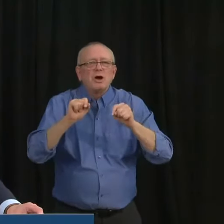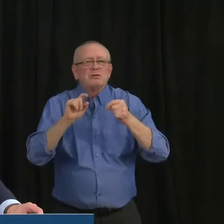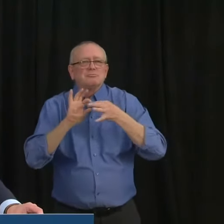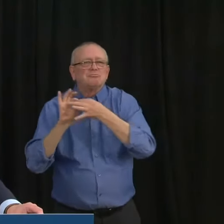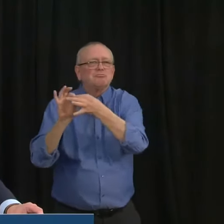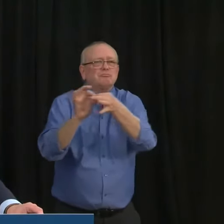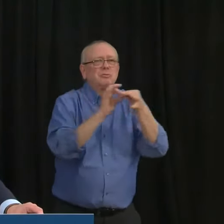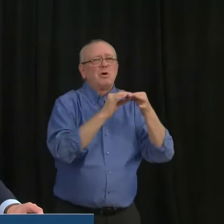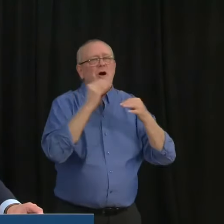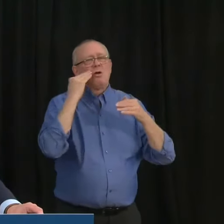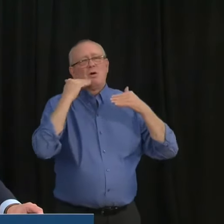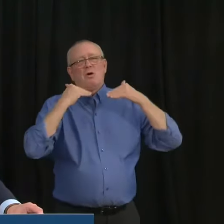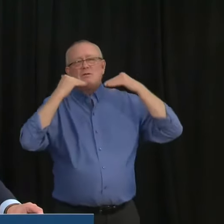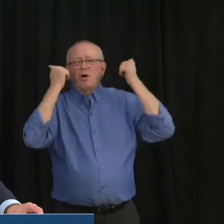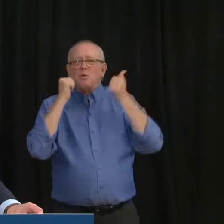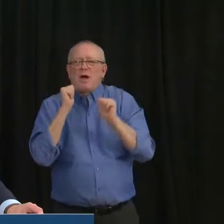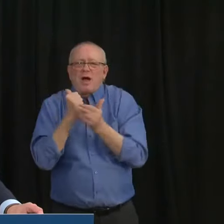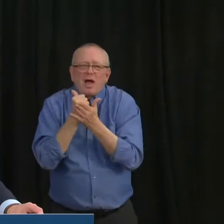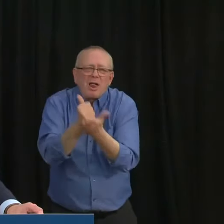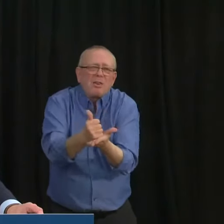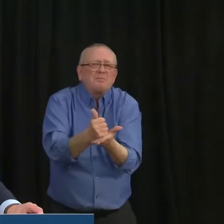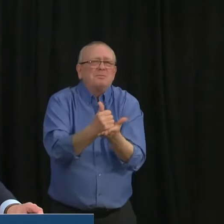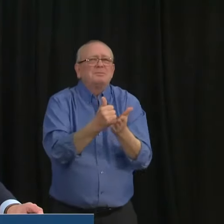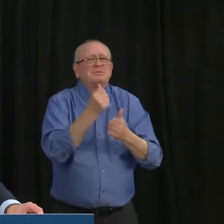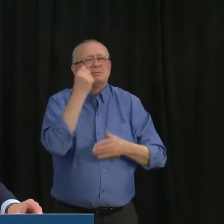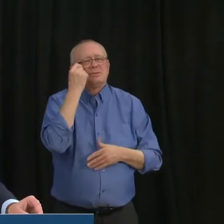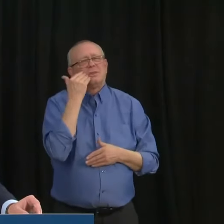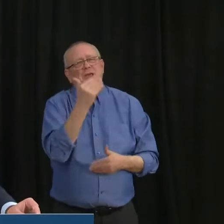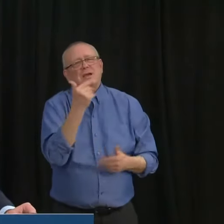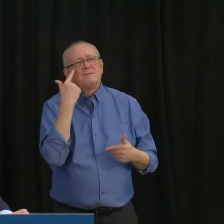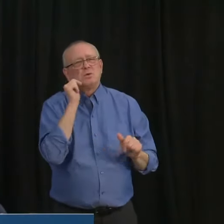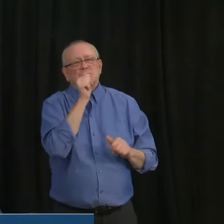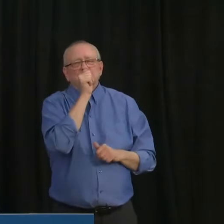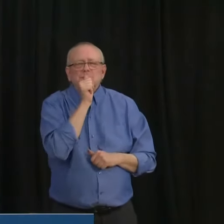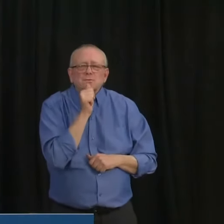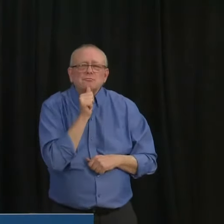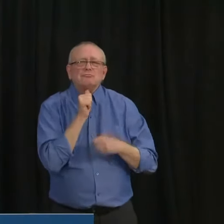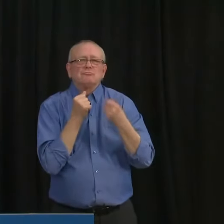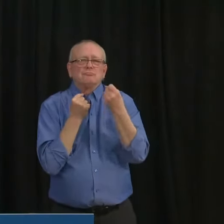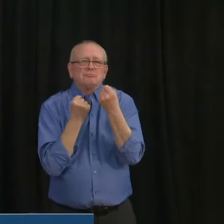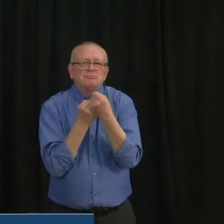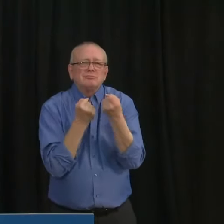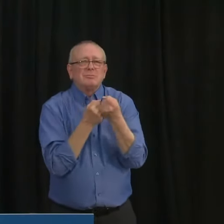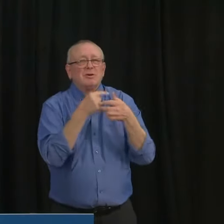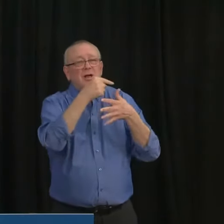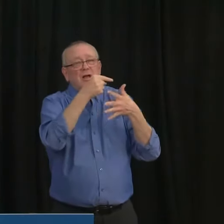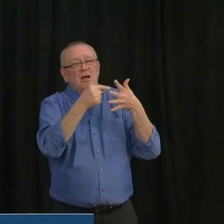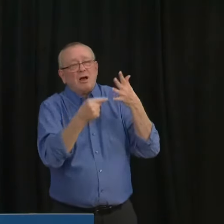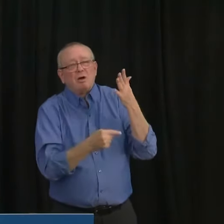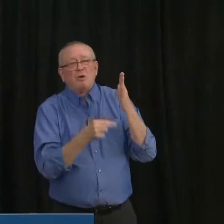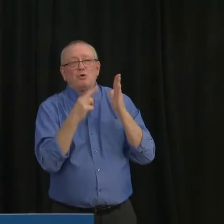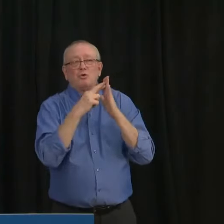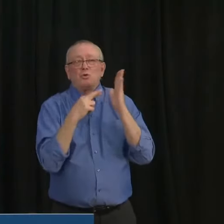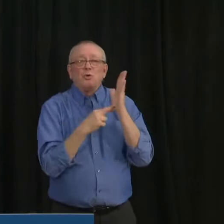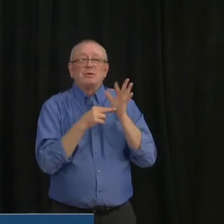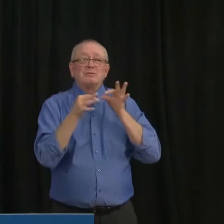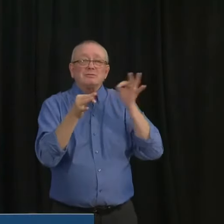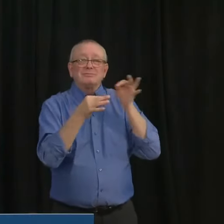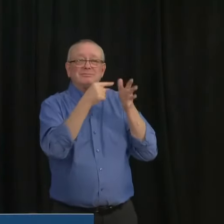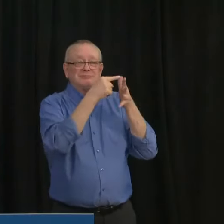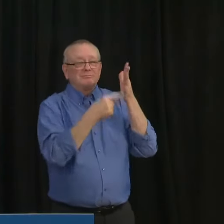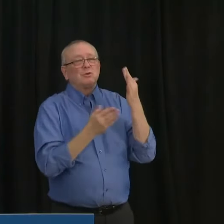and we appreciate their patience. As I mentioned before all these measures are laid out in detail at alberta.ca.